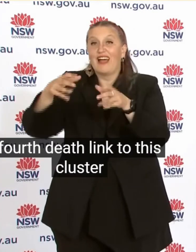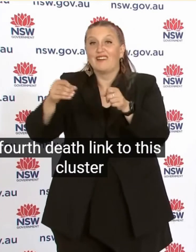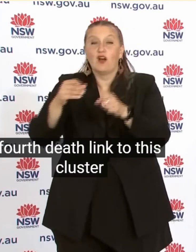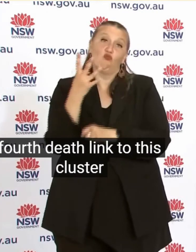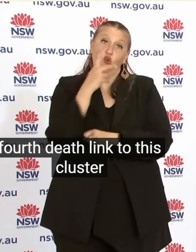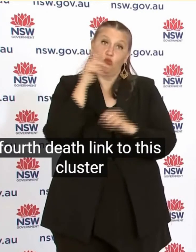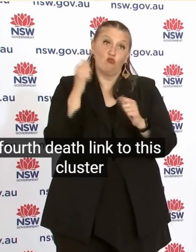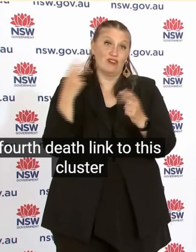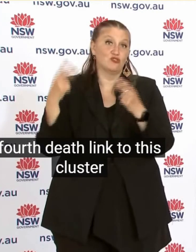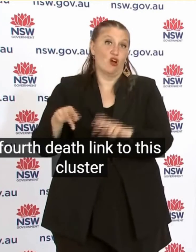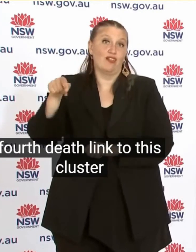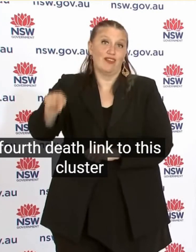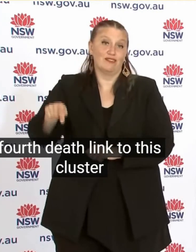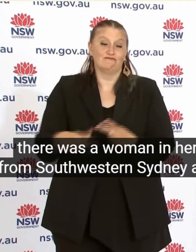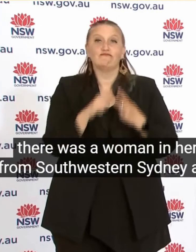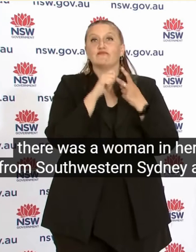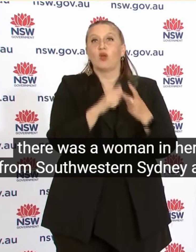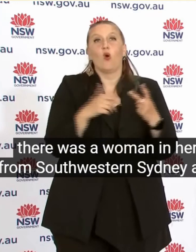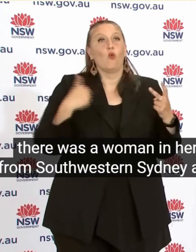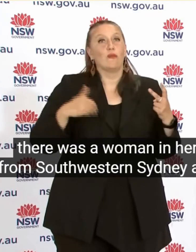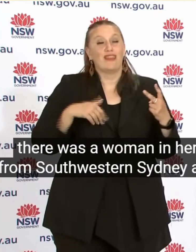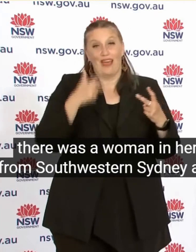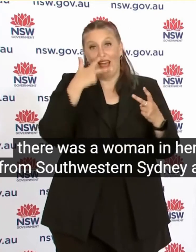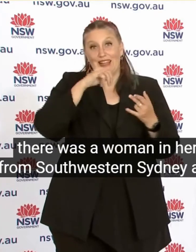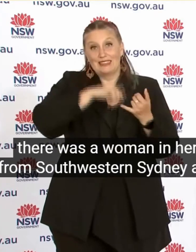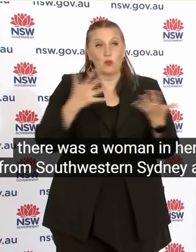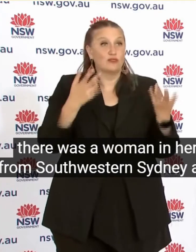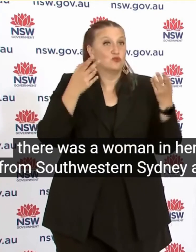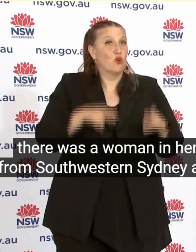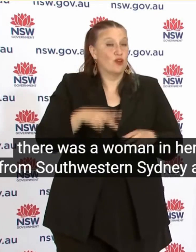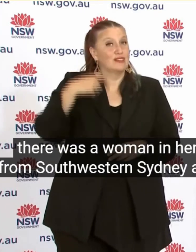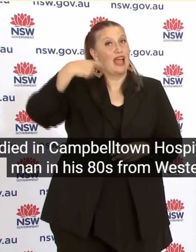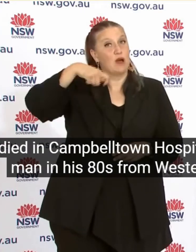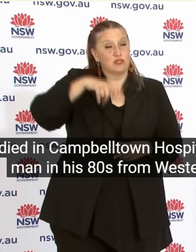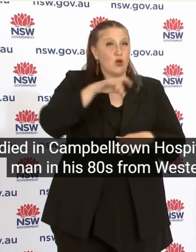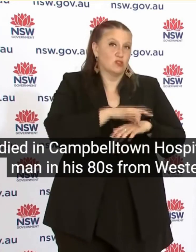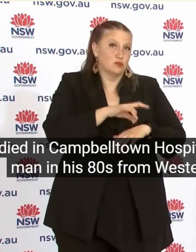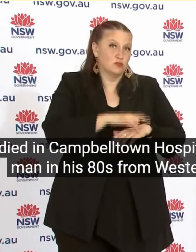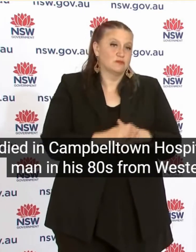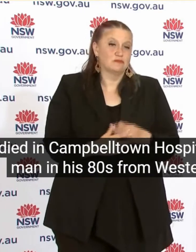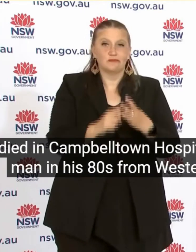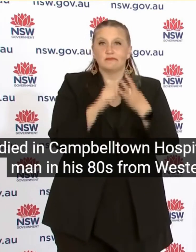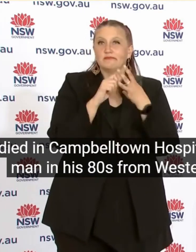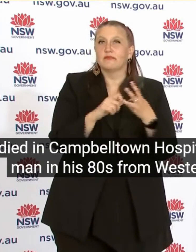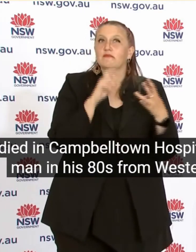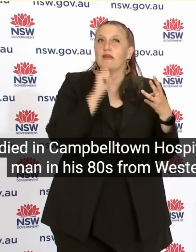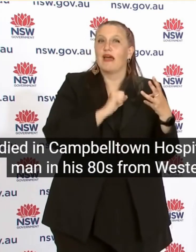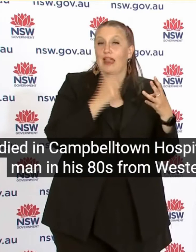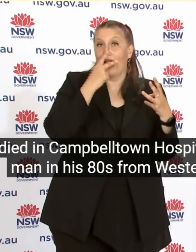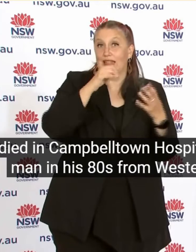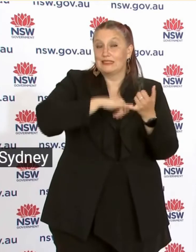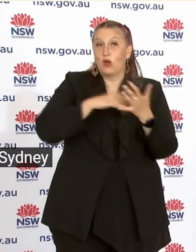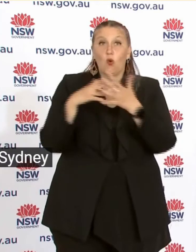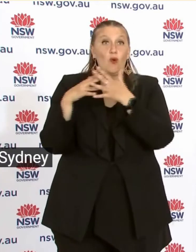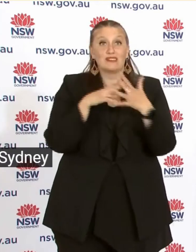There was a Woman in her 80s From South Western Sydney And she died In Campbelltown Hospital A man in his 80s From Western